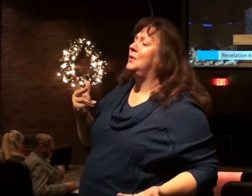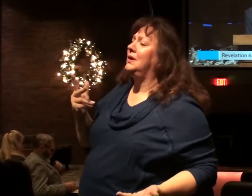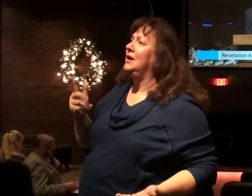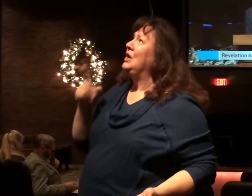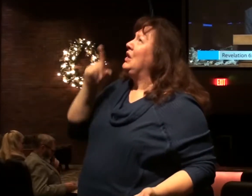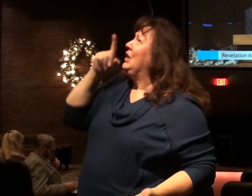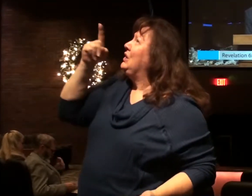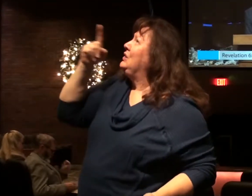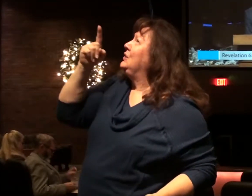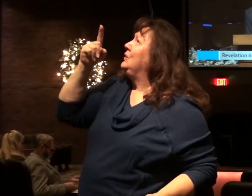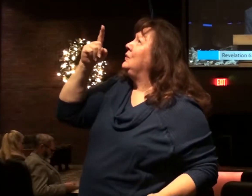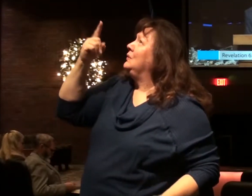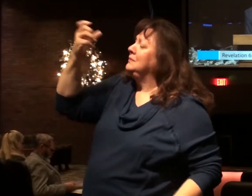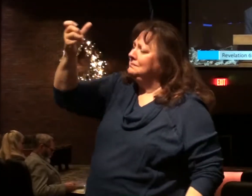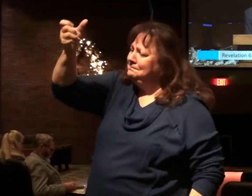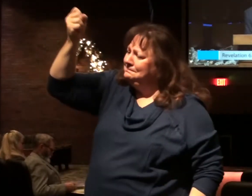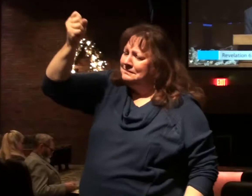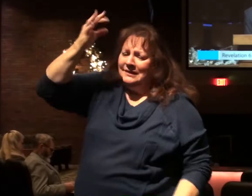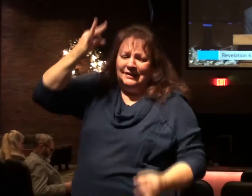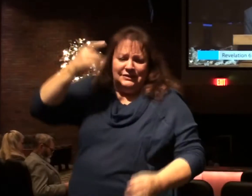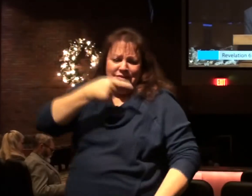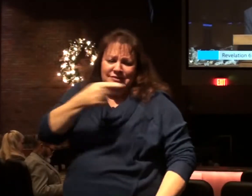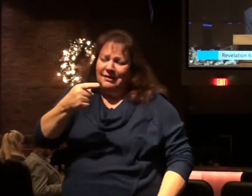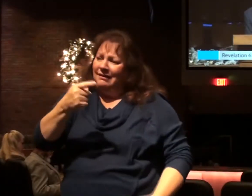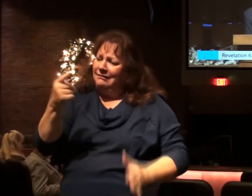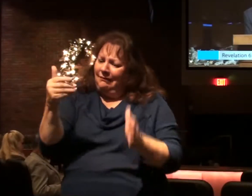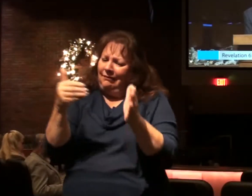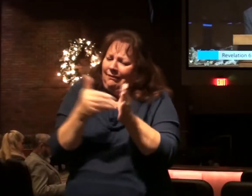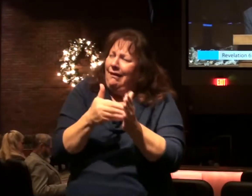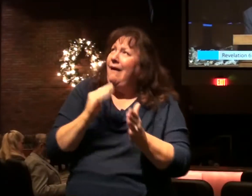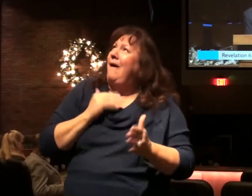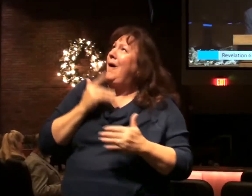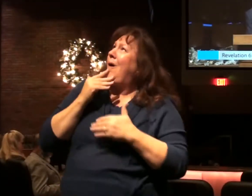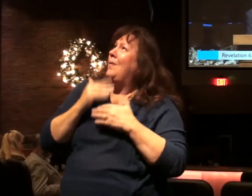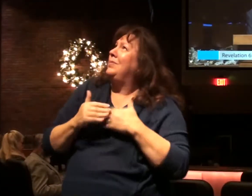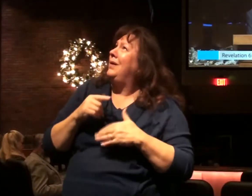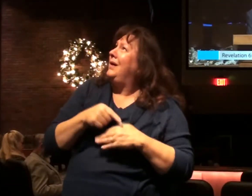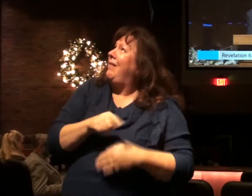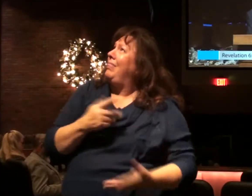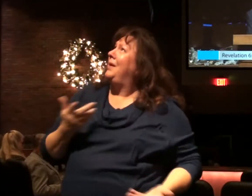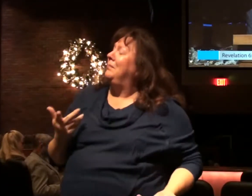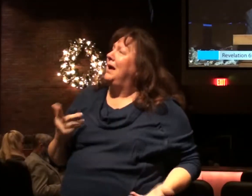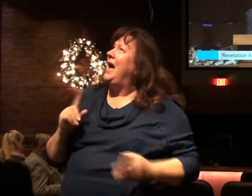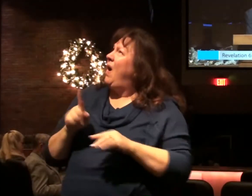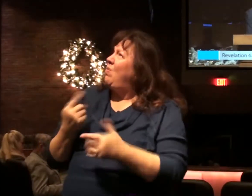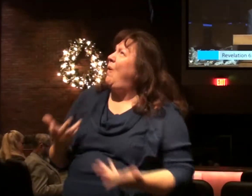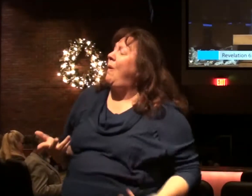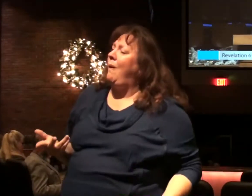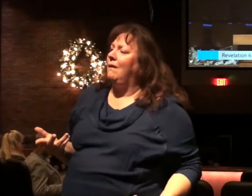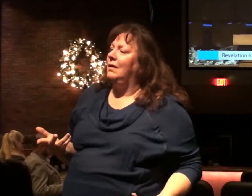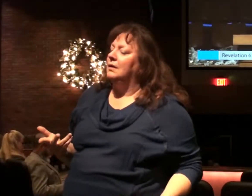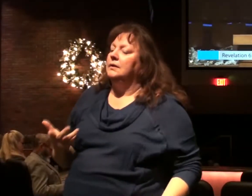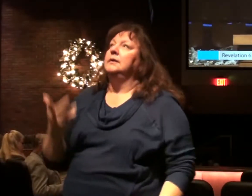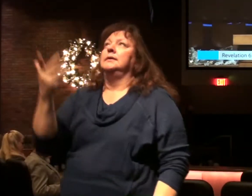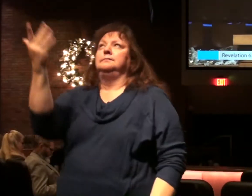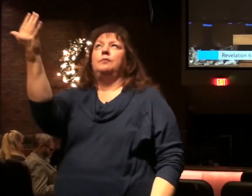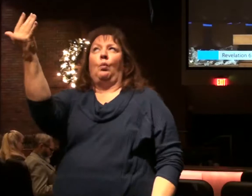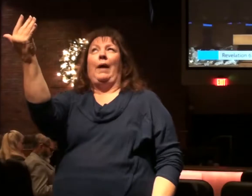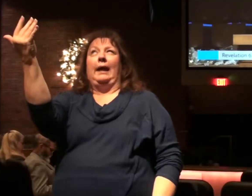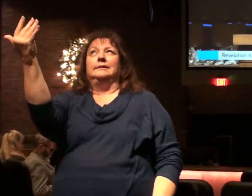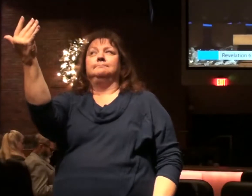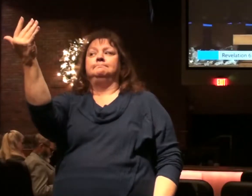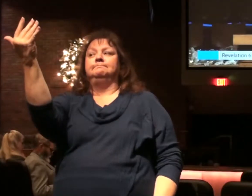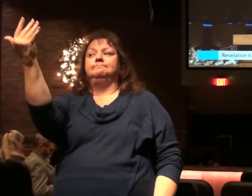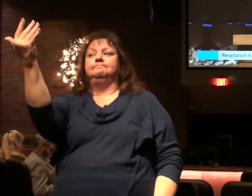will you refrain from judging and offending our blood on those who dwell on the earth? And they were told, wait a little bit